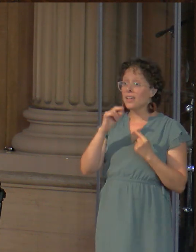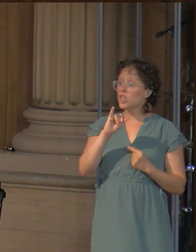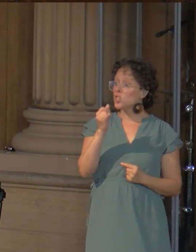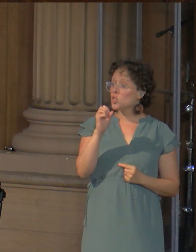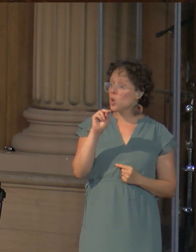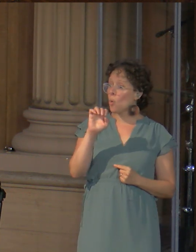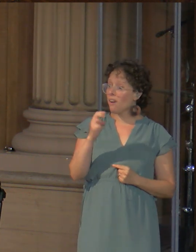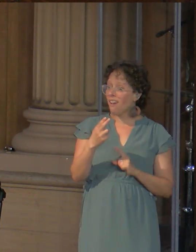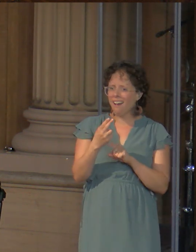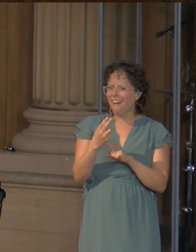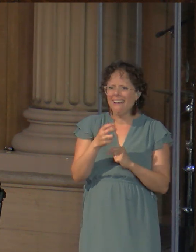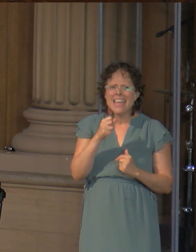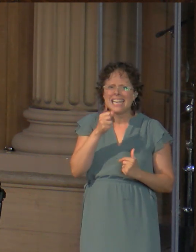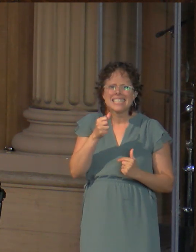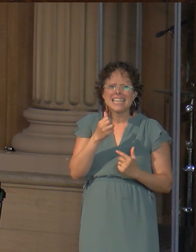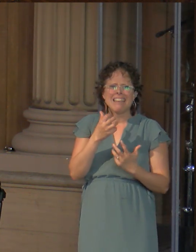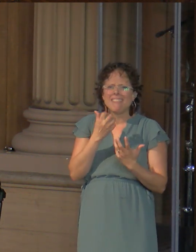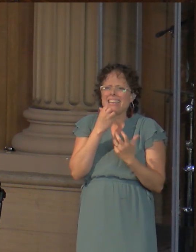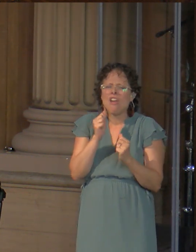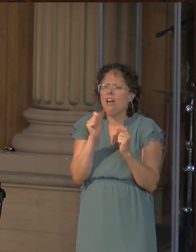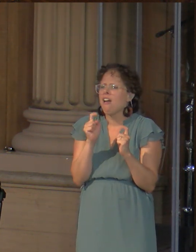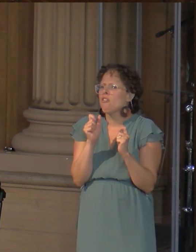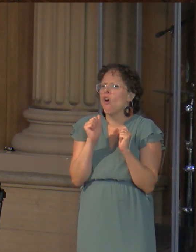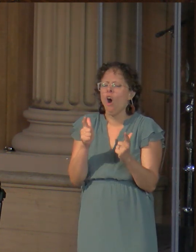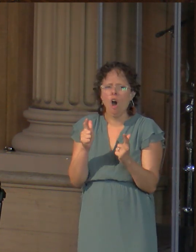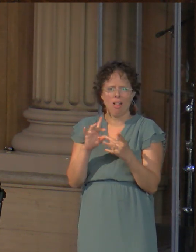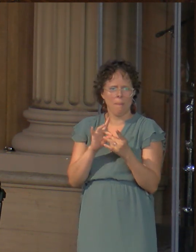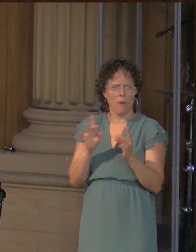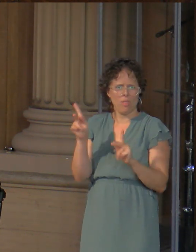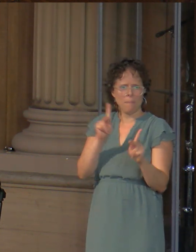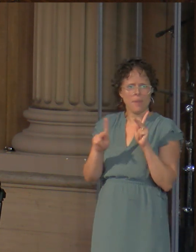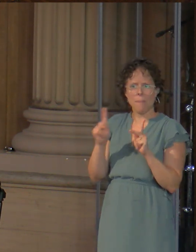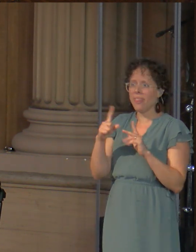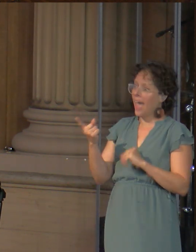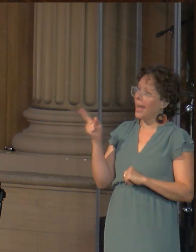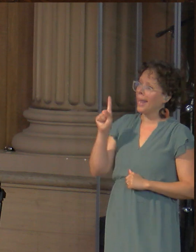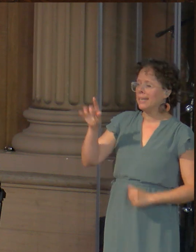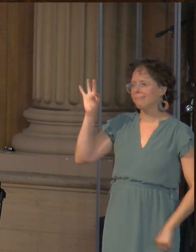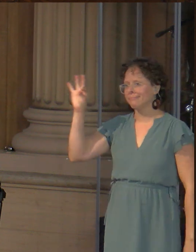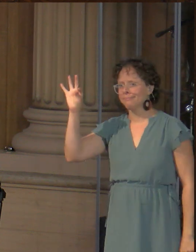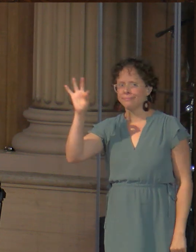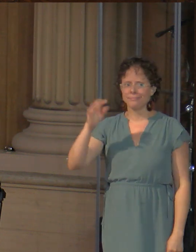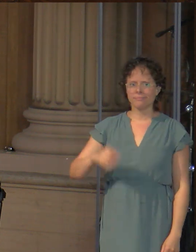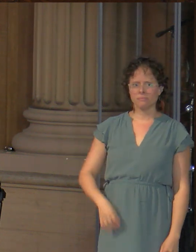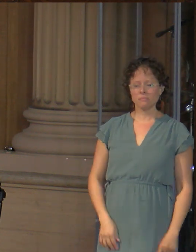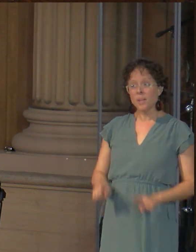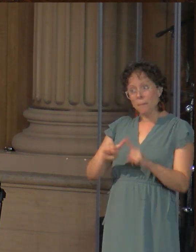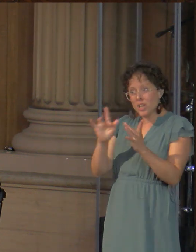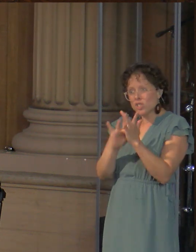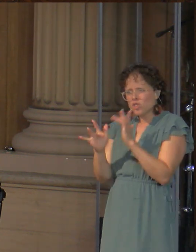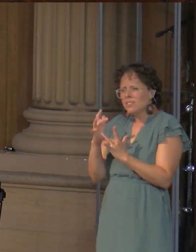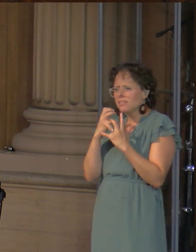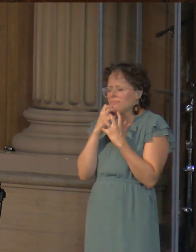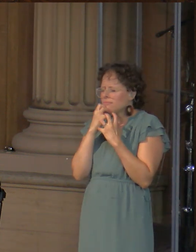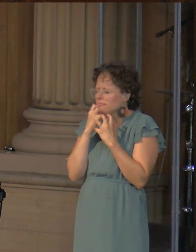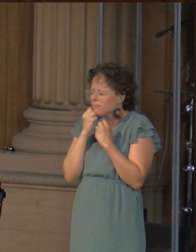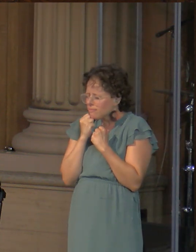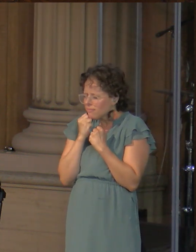Jesus comes perfectly loving. So loving that he lays down his life and gives it for those who while we are still sinners